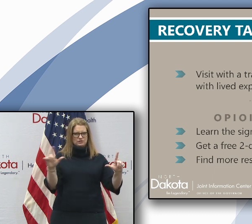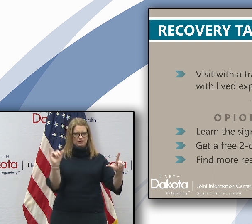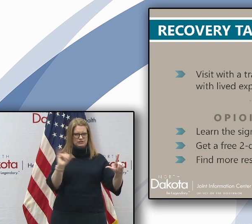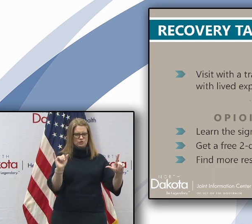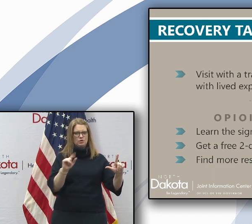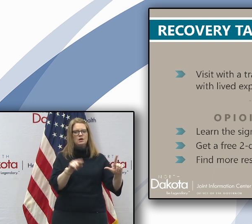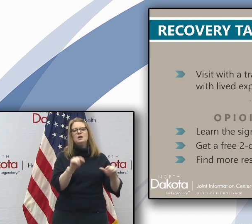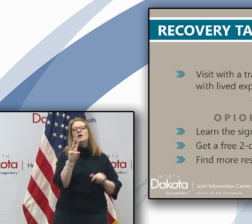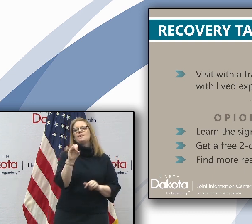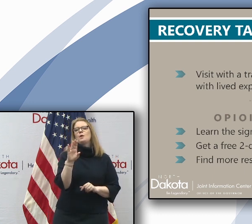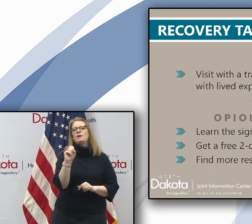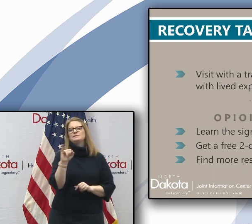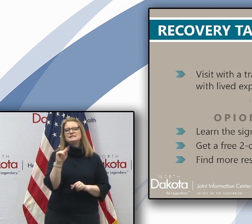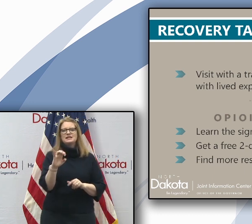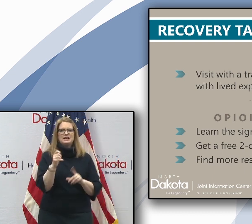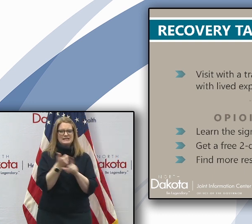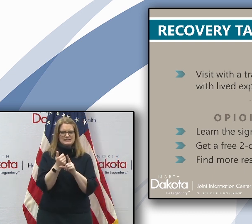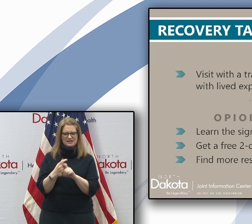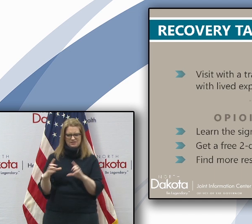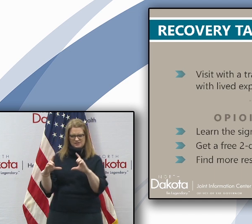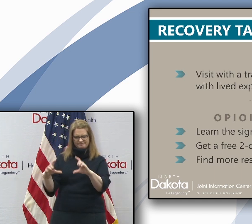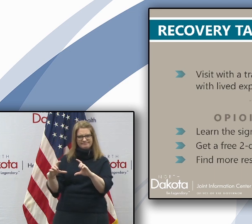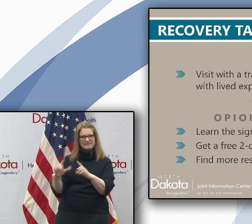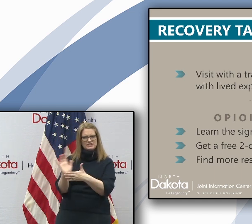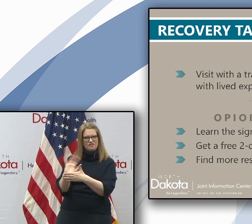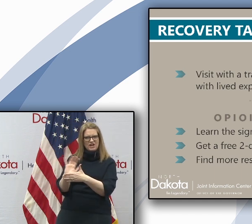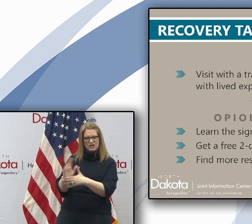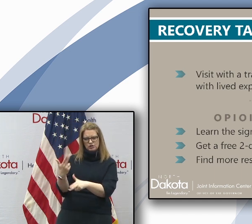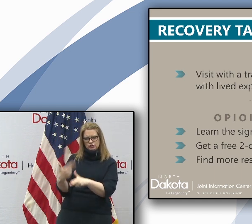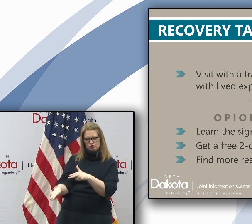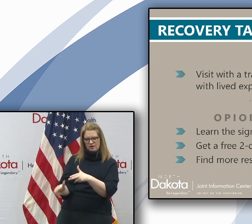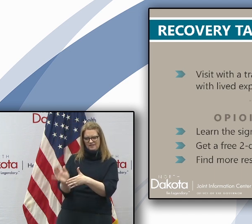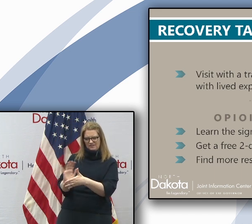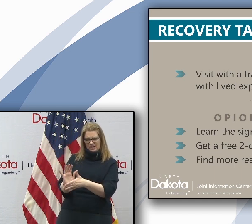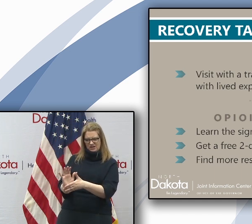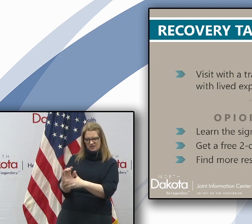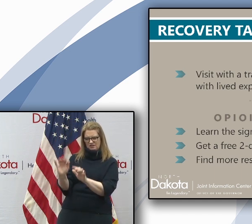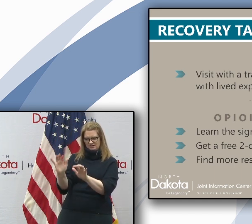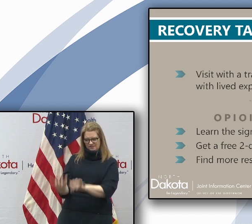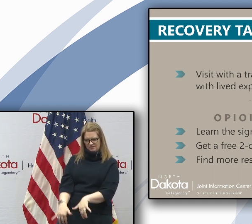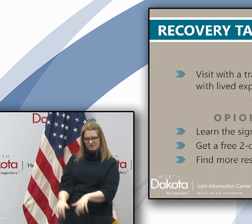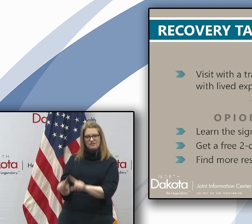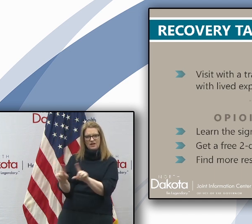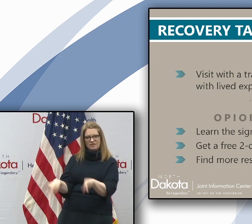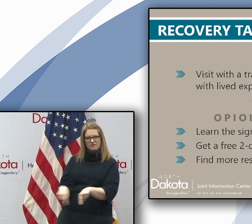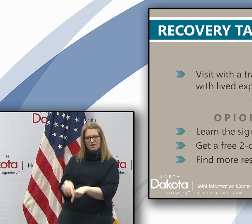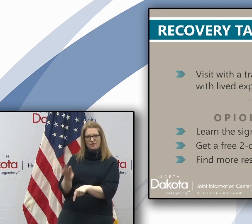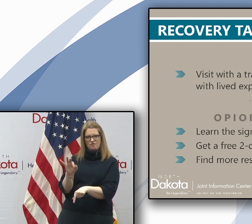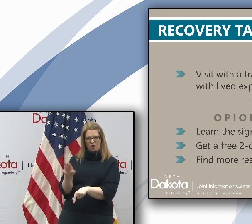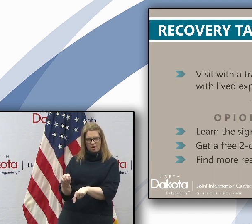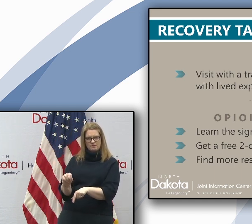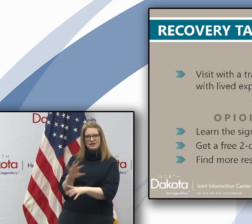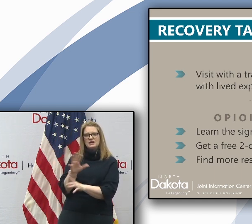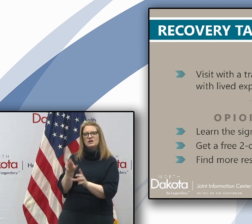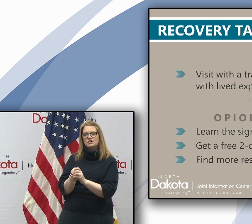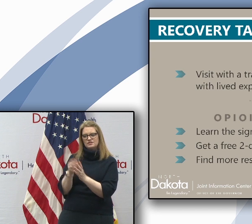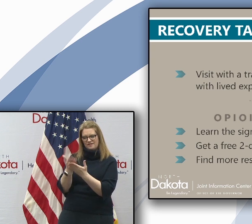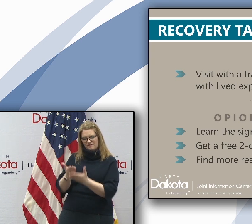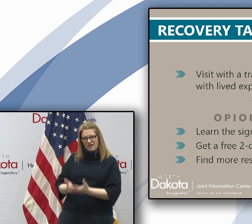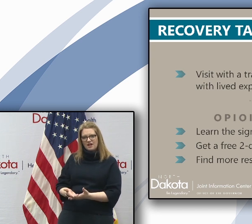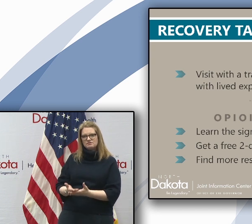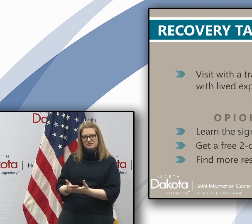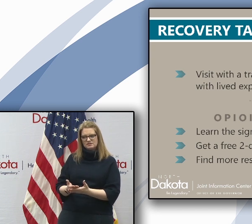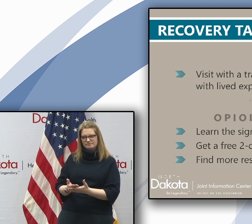that website, the training is embedded. There's a short video that you need to watch. You fill out a form. Uh, you say, you include the fact that you're over